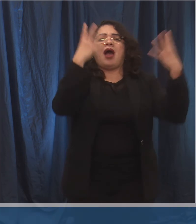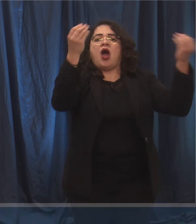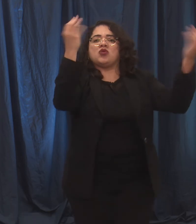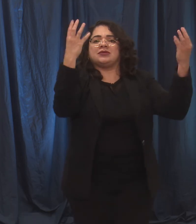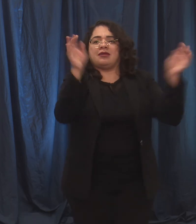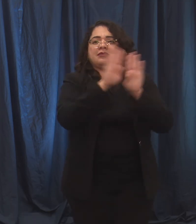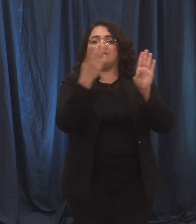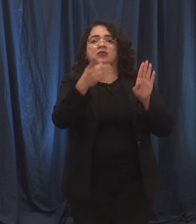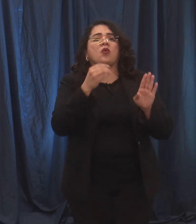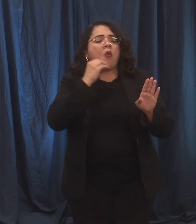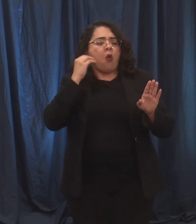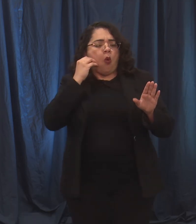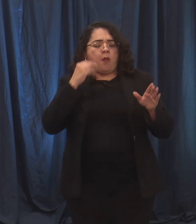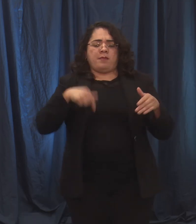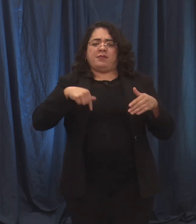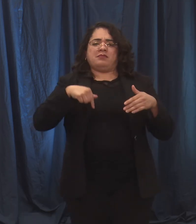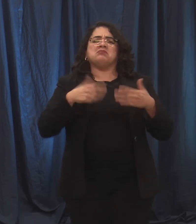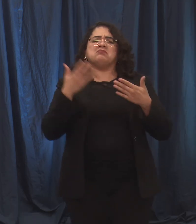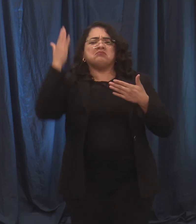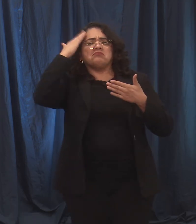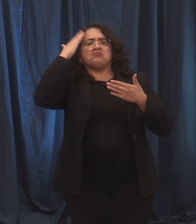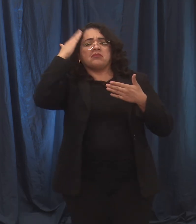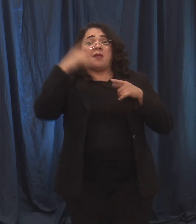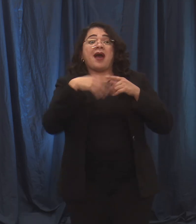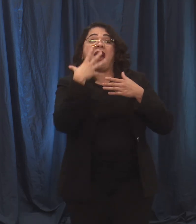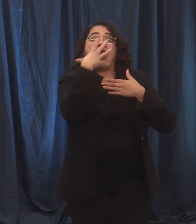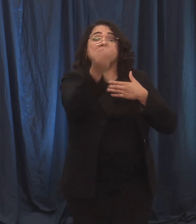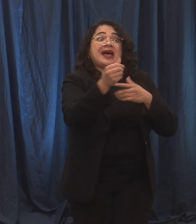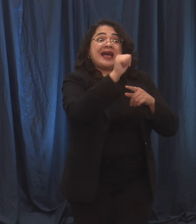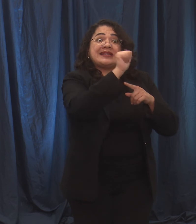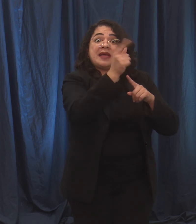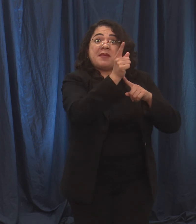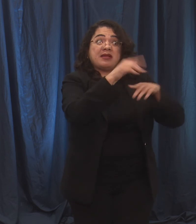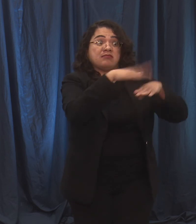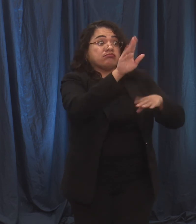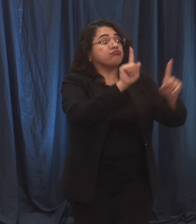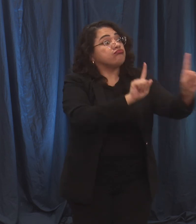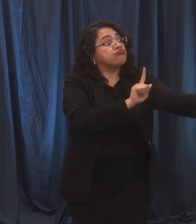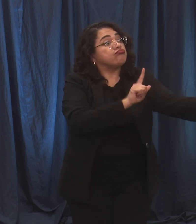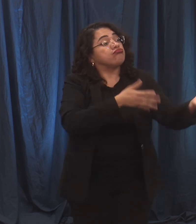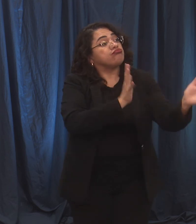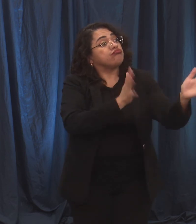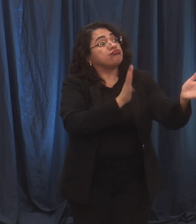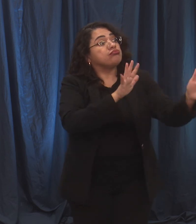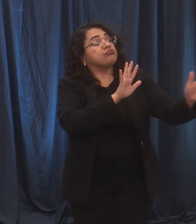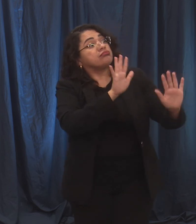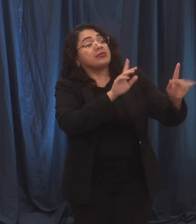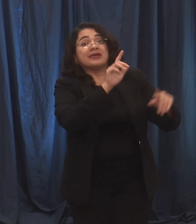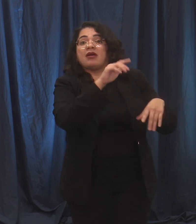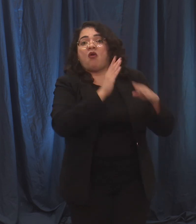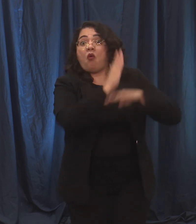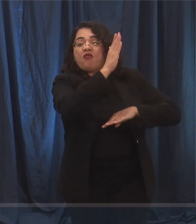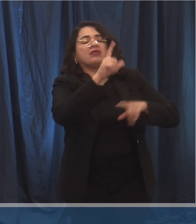more. Face coverings should not be used as a substitute for other evidence-based measures to prevent the spread of COVID